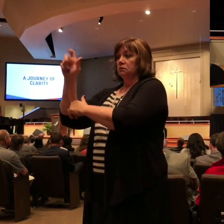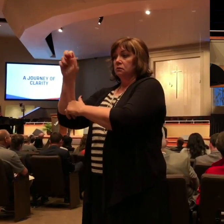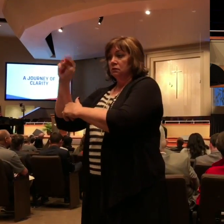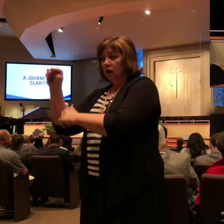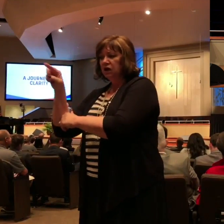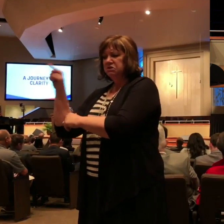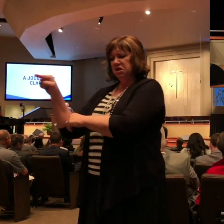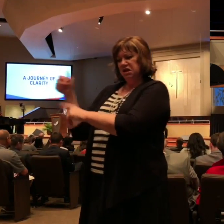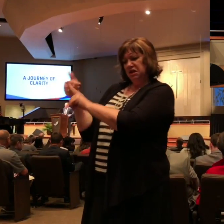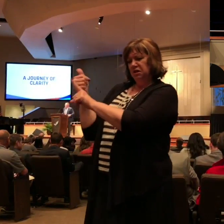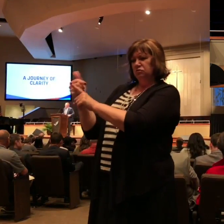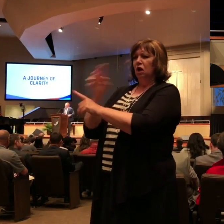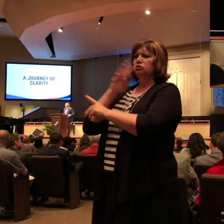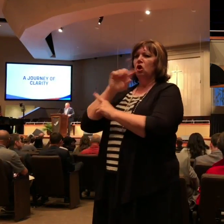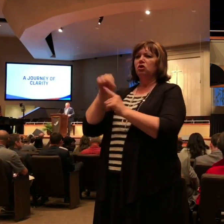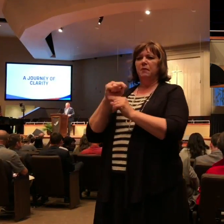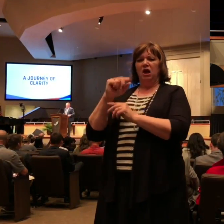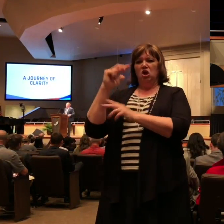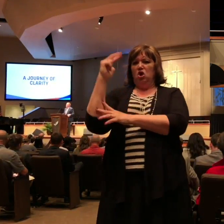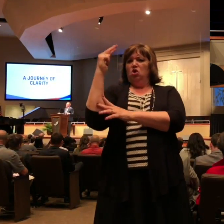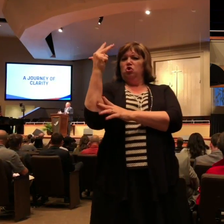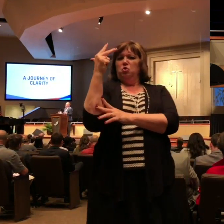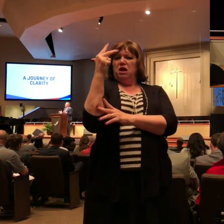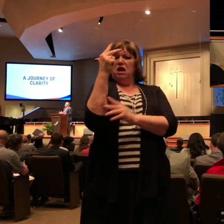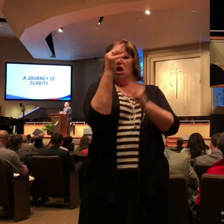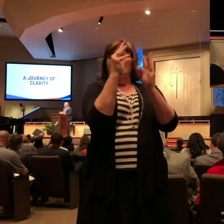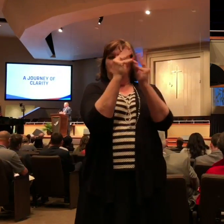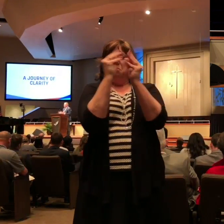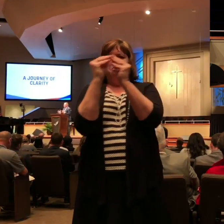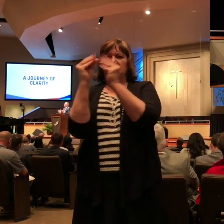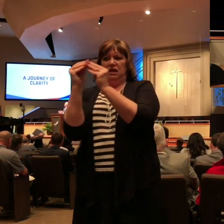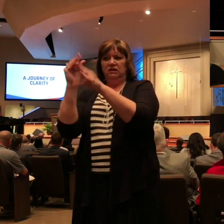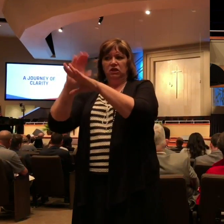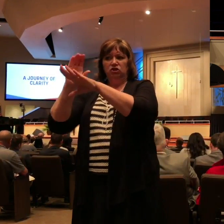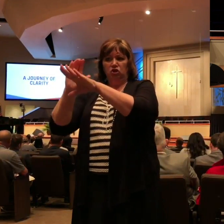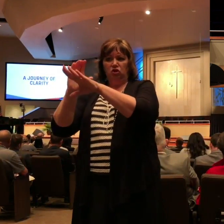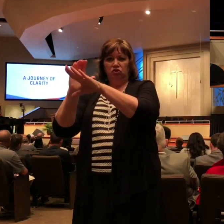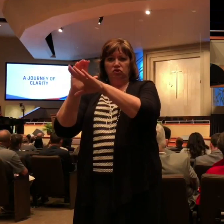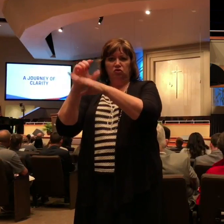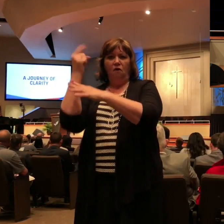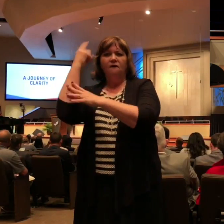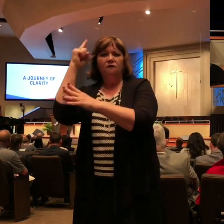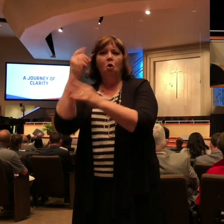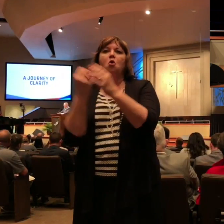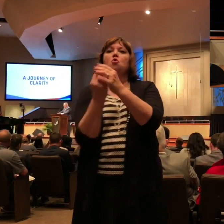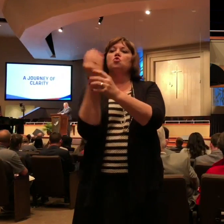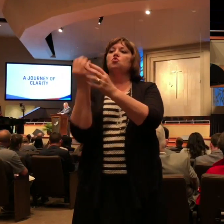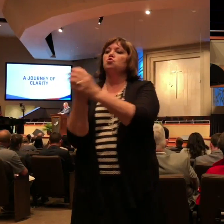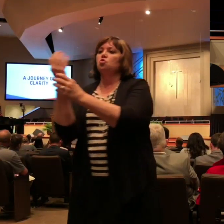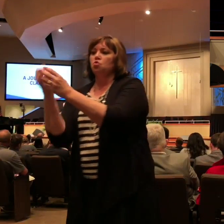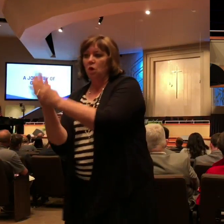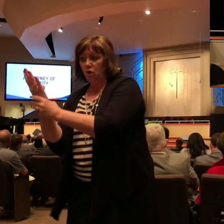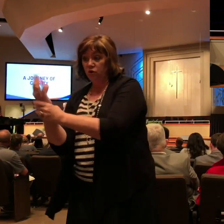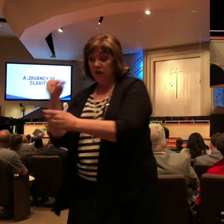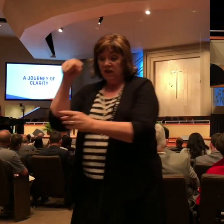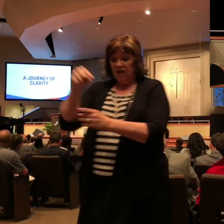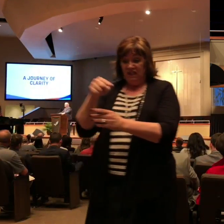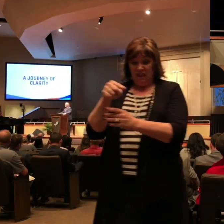and talked about the need of a midweek service, the prop pole in the middle of the week to gather together,